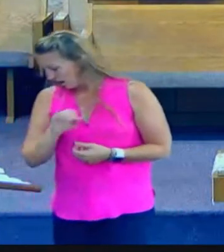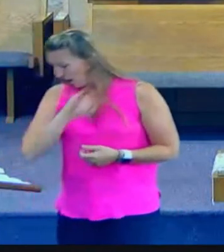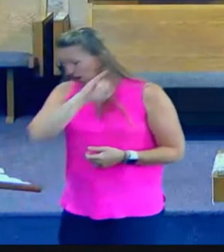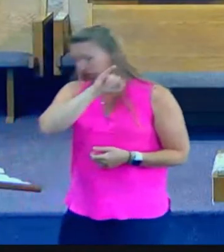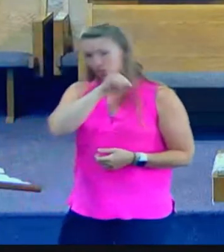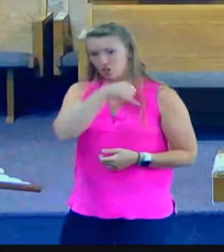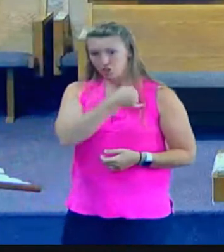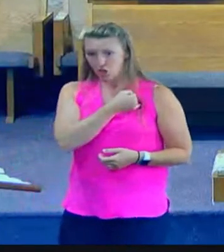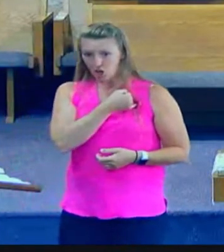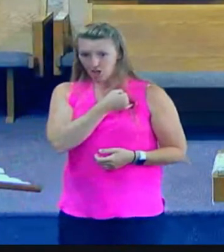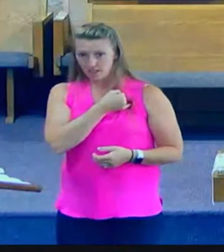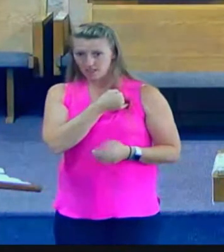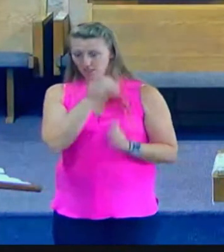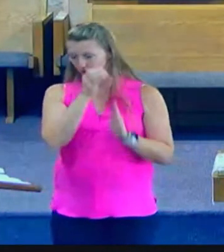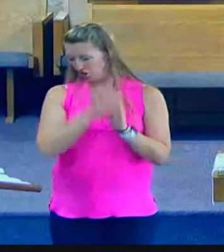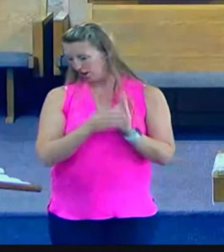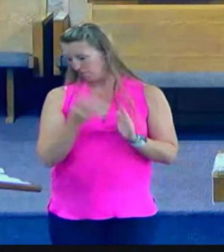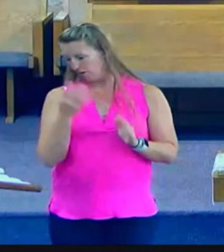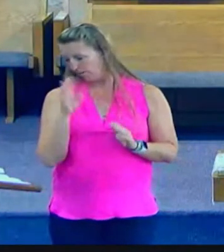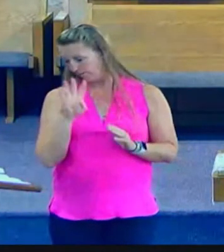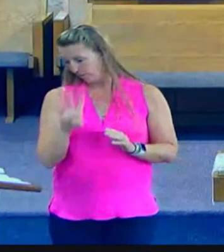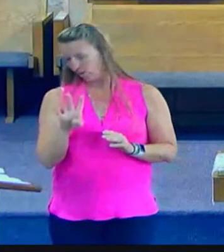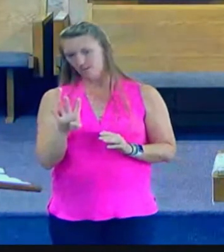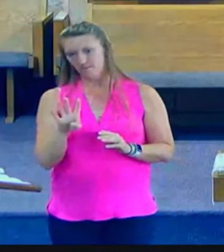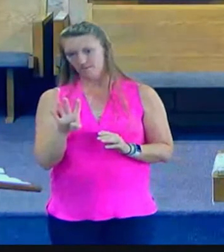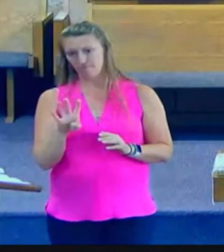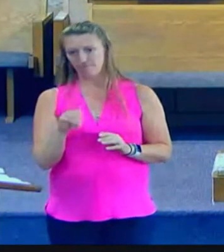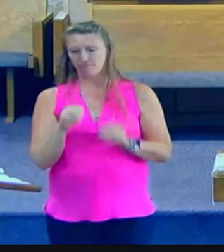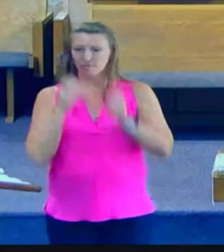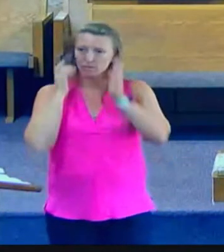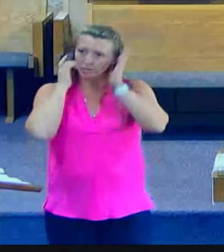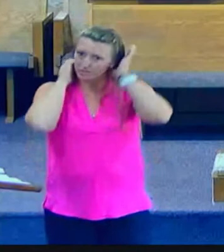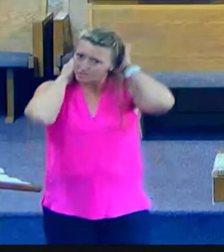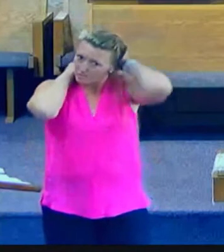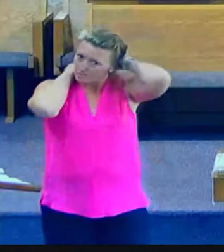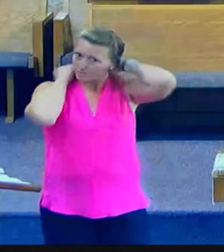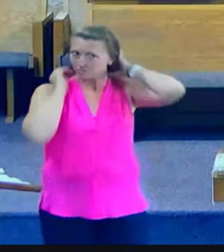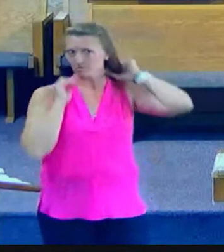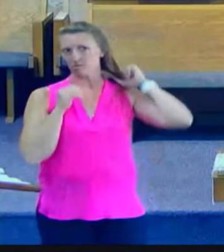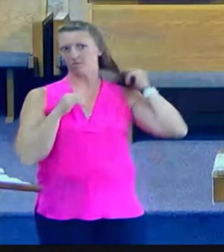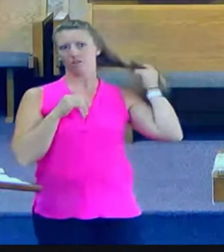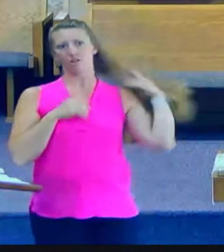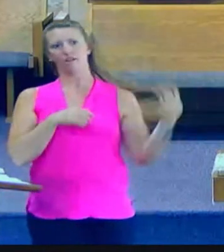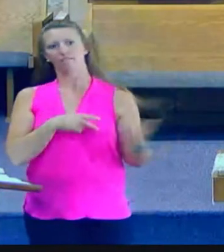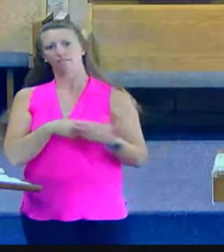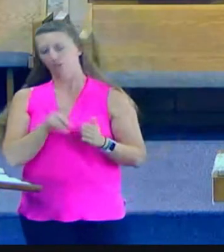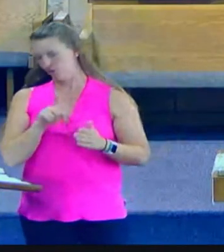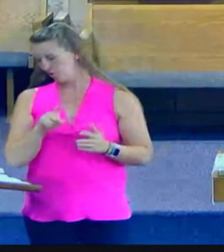when it comes to principles of application and we can look at it, do this, don't do that.